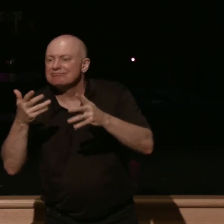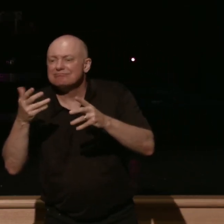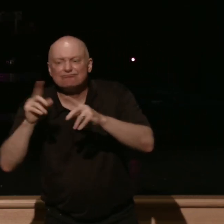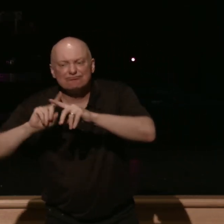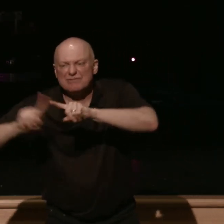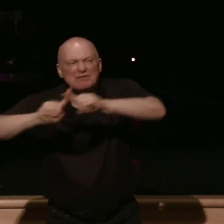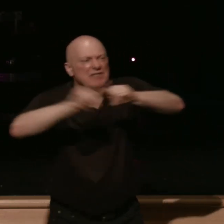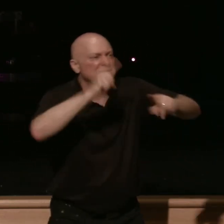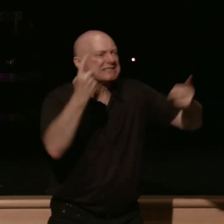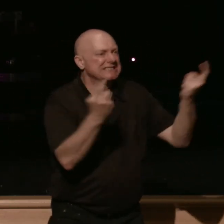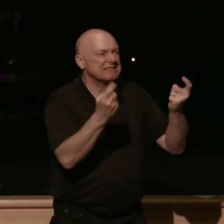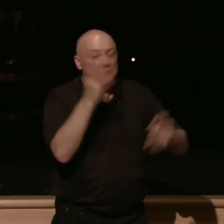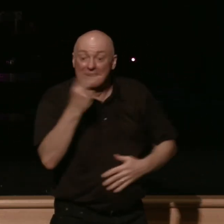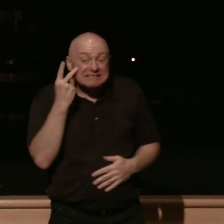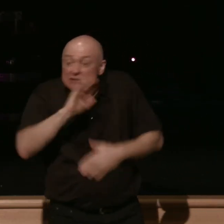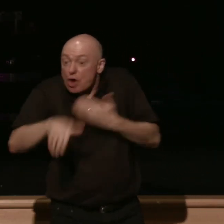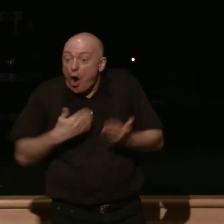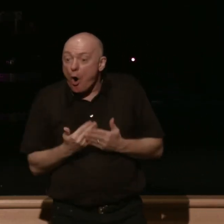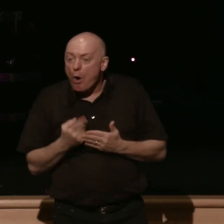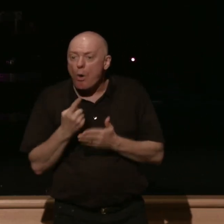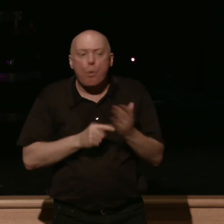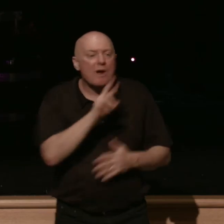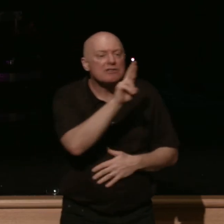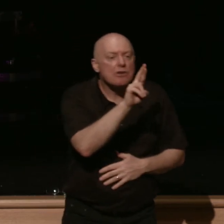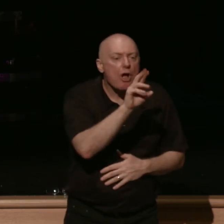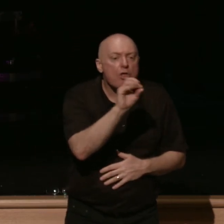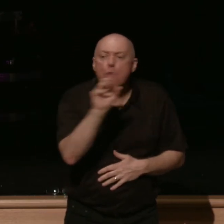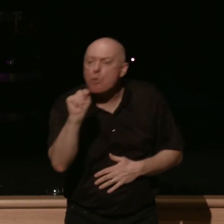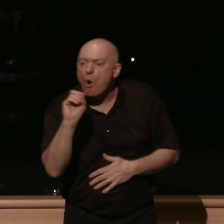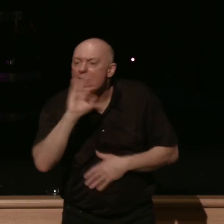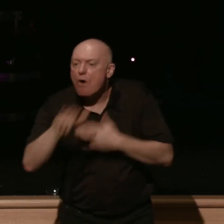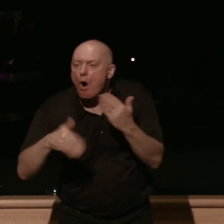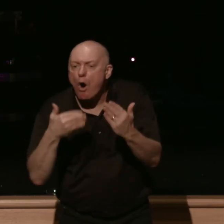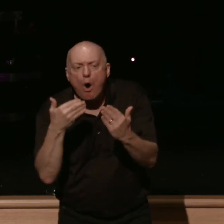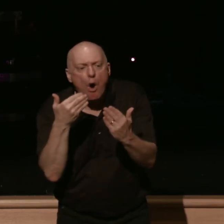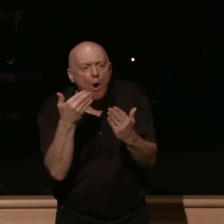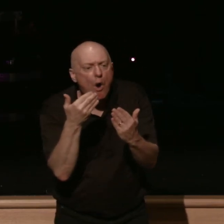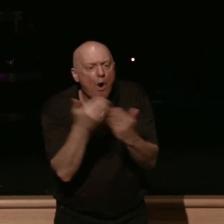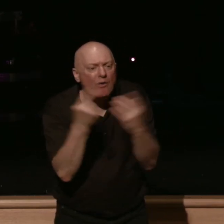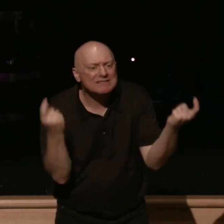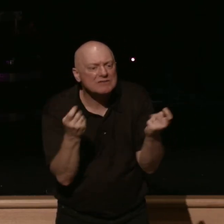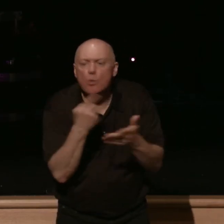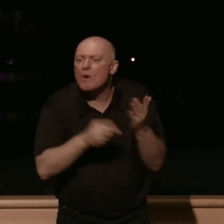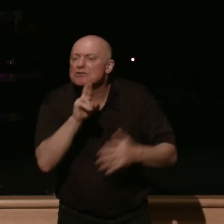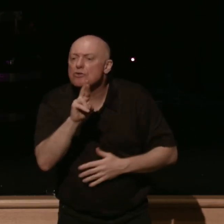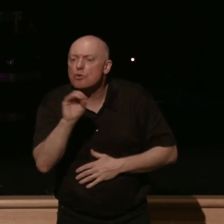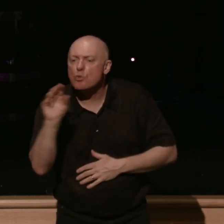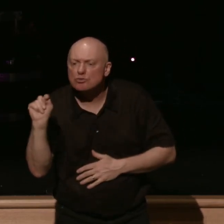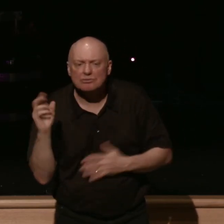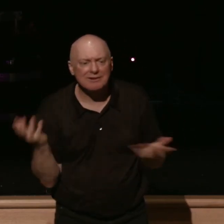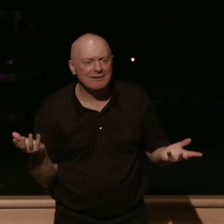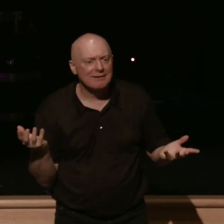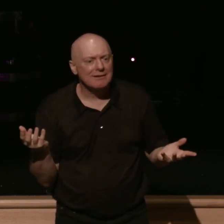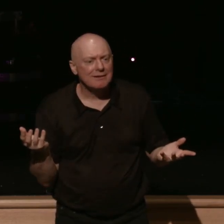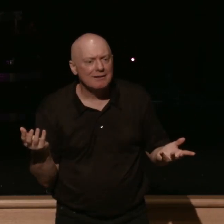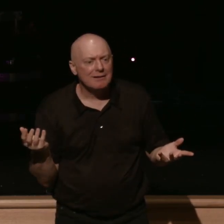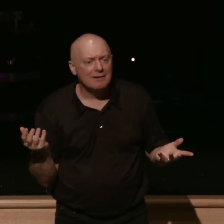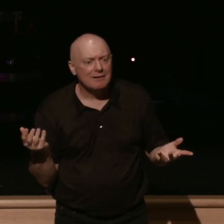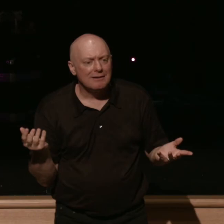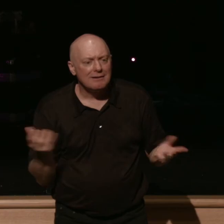and notice what's the root of all of these what's the root of all of these sins that are listed here it's the lack of the fear